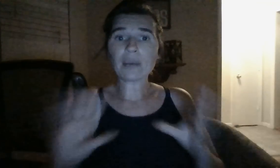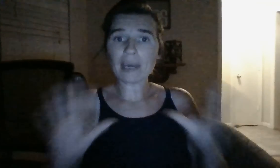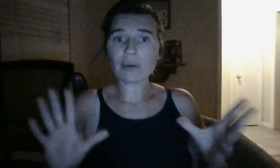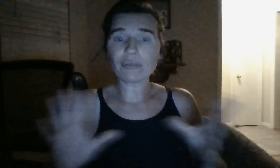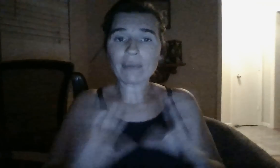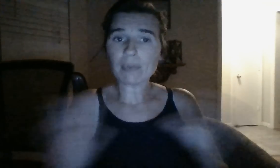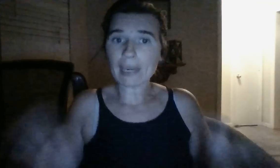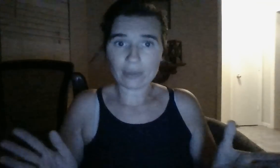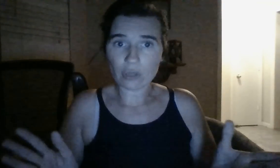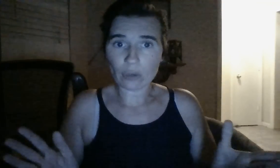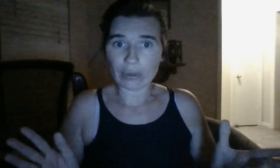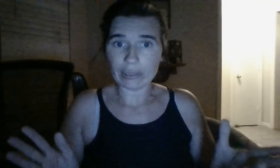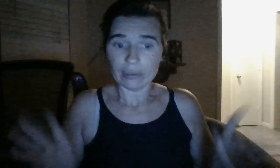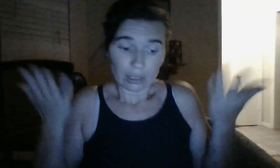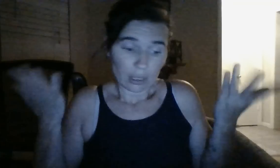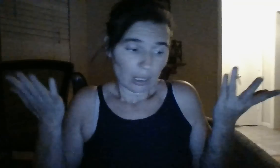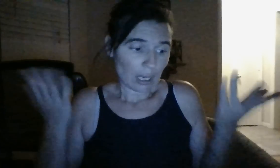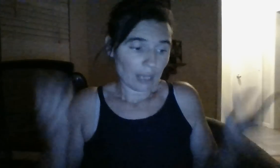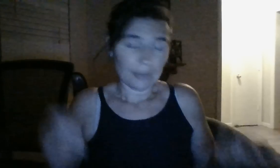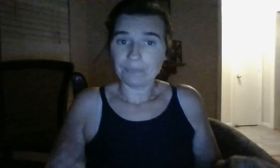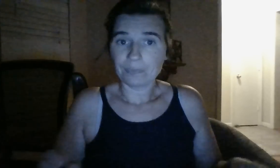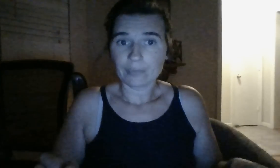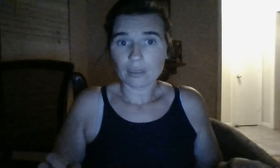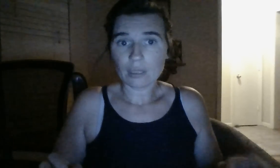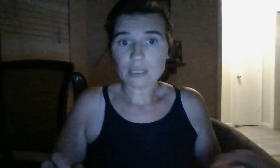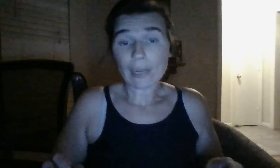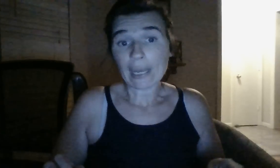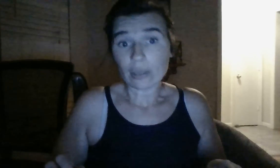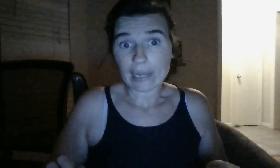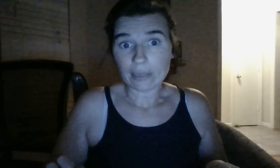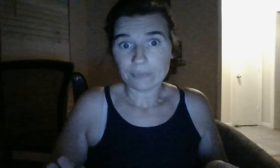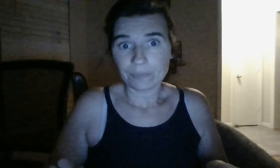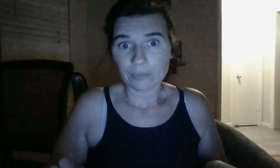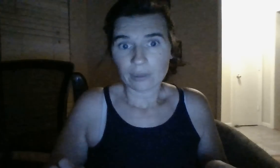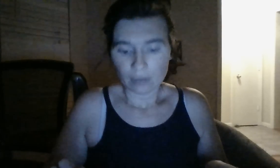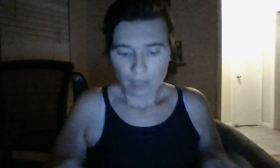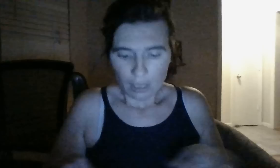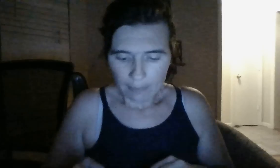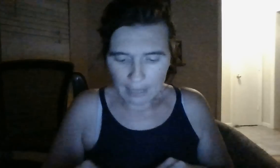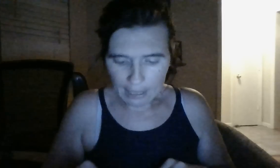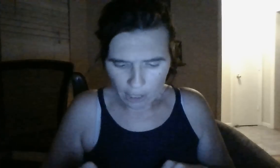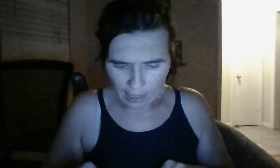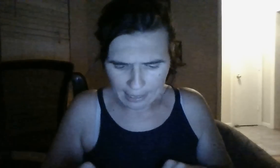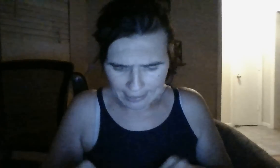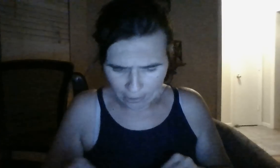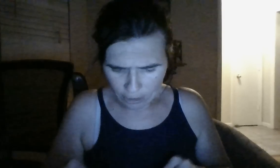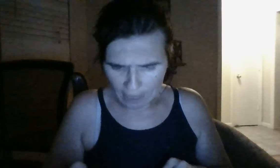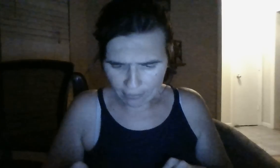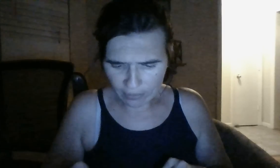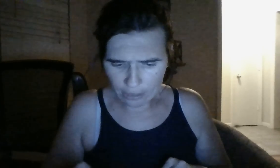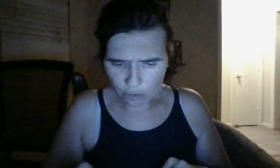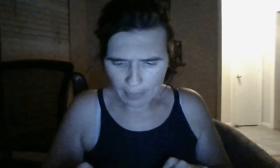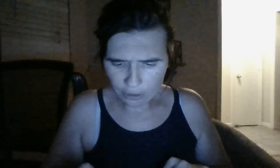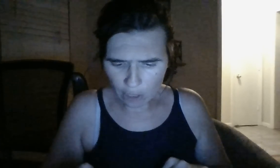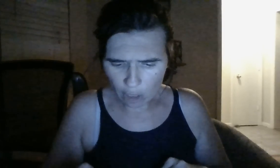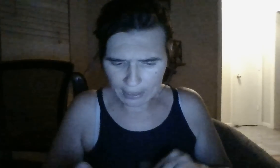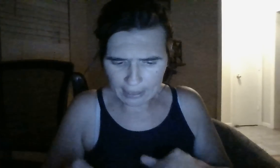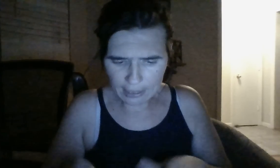out better for everybody in the long run. Is the way I look at it. Many shocking series of time events are about to occur with these